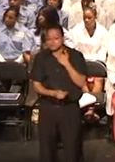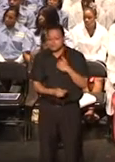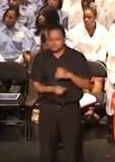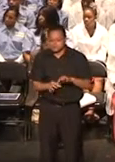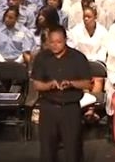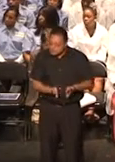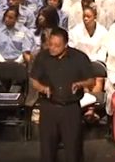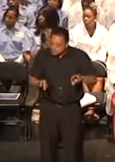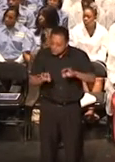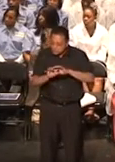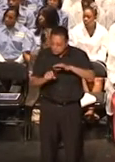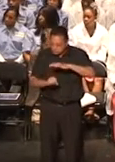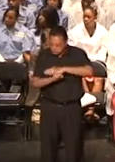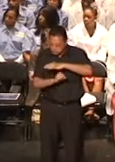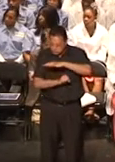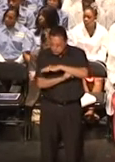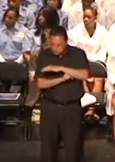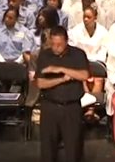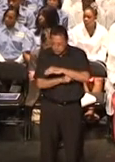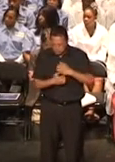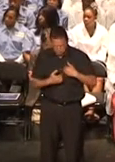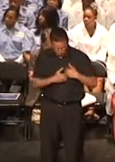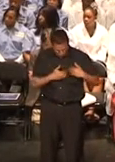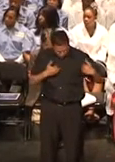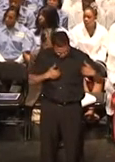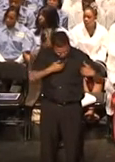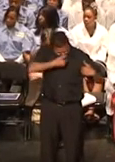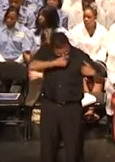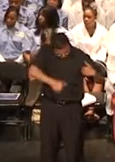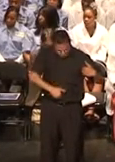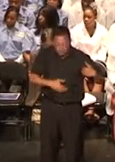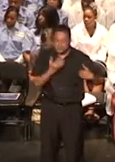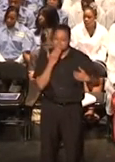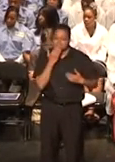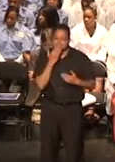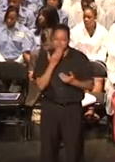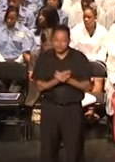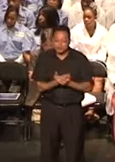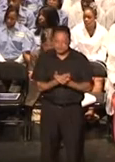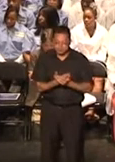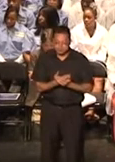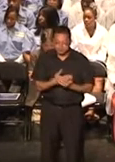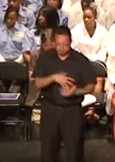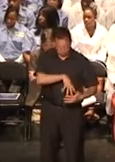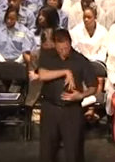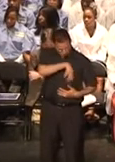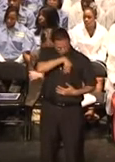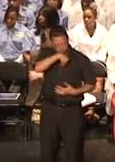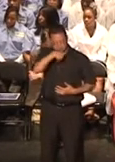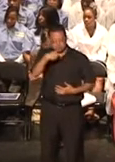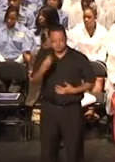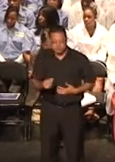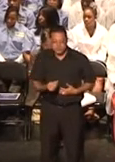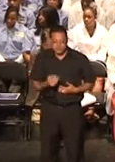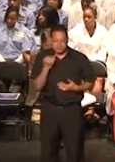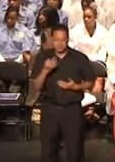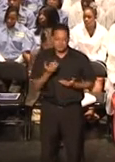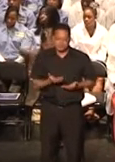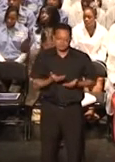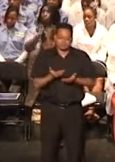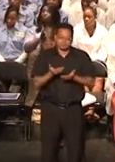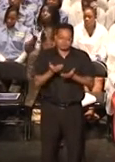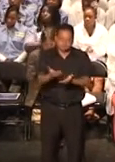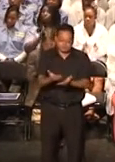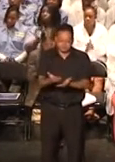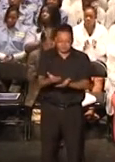goodness in everyone that you can bring out you can bring out if you offer that hand up